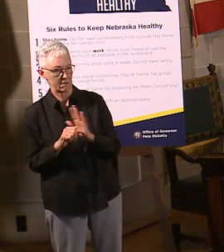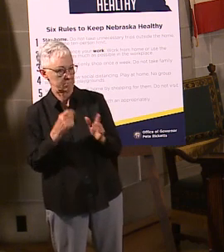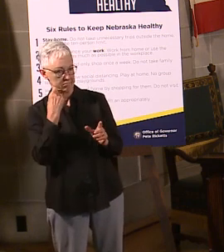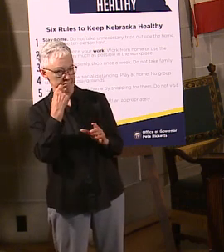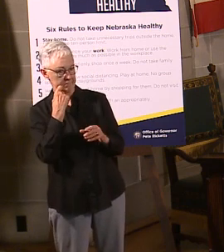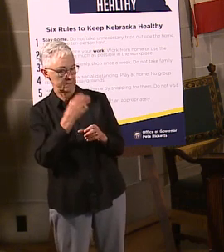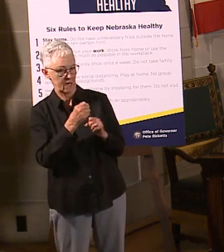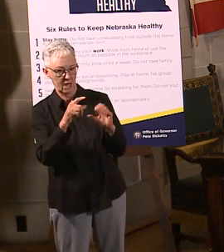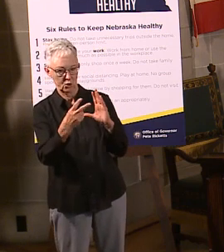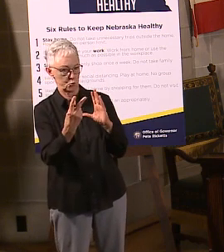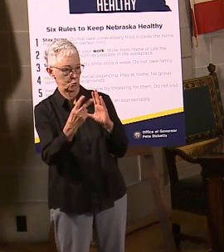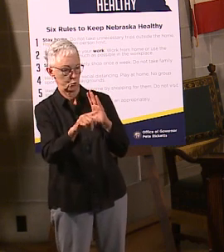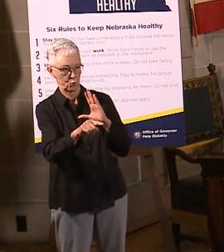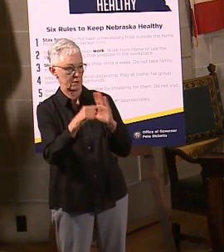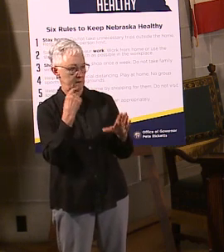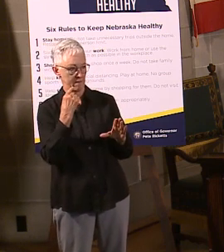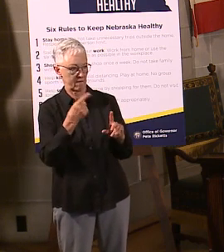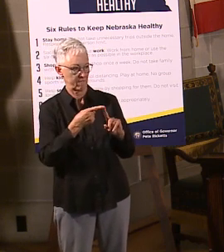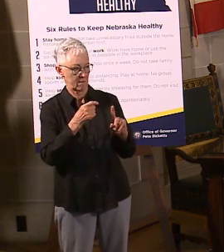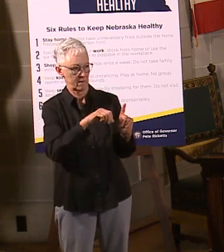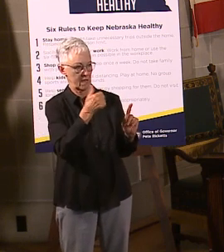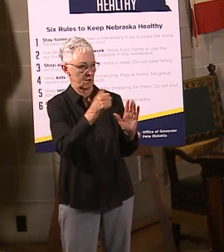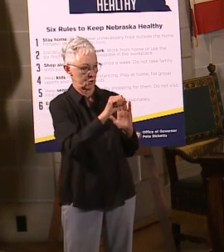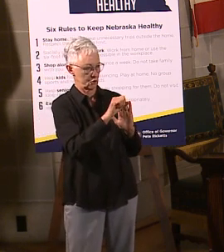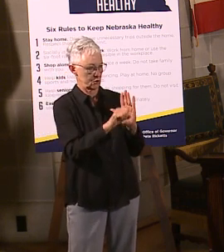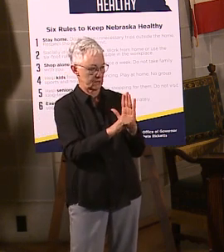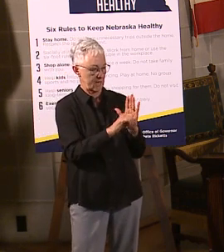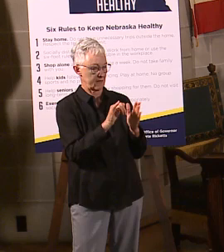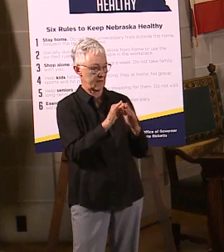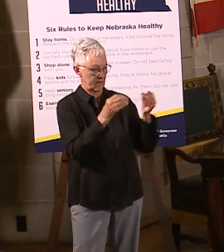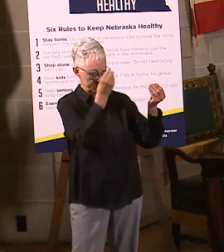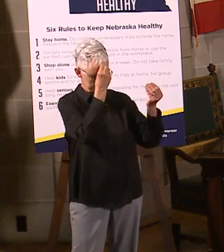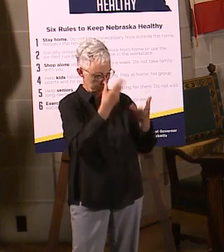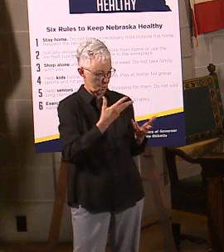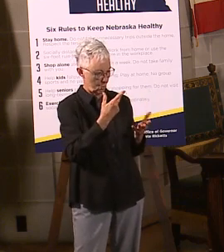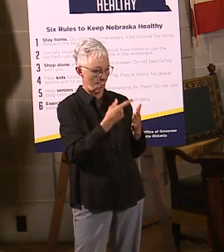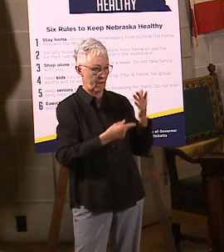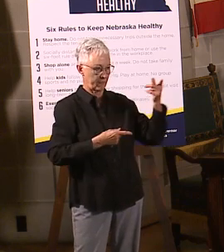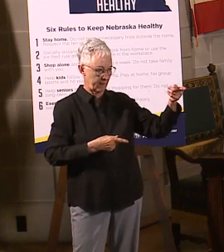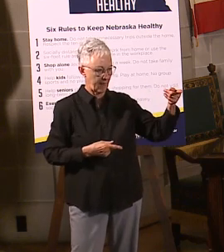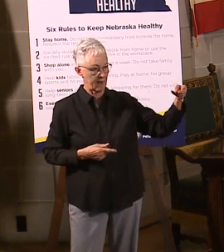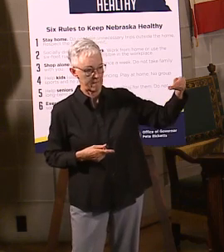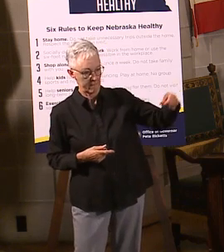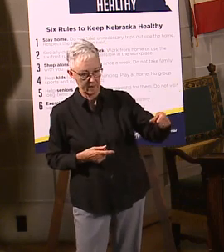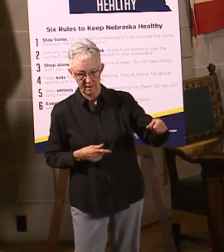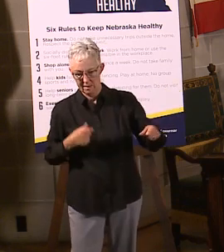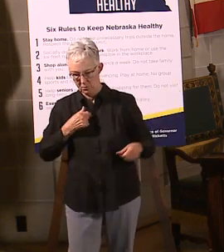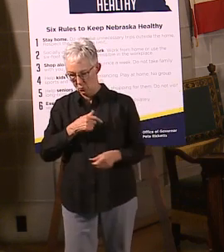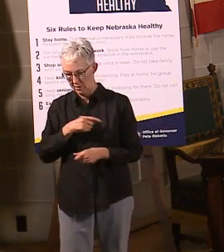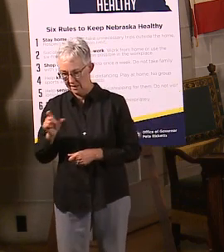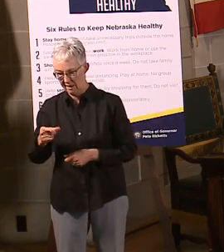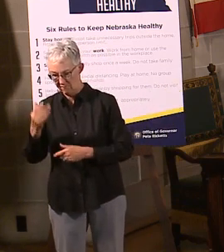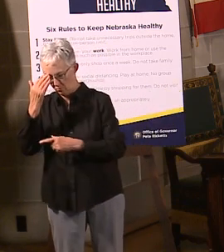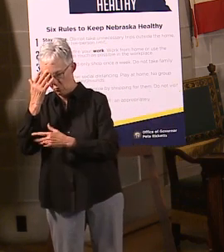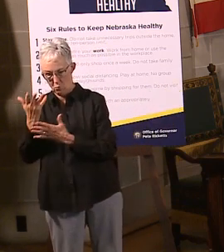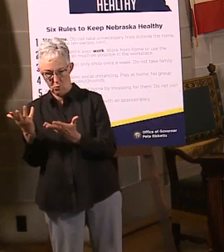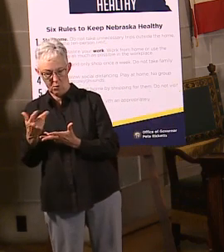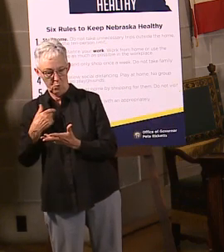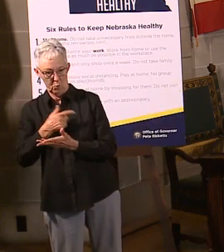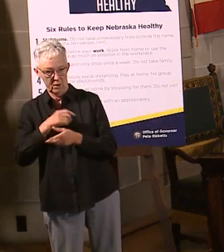about them this morning. They were other states. So we're doing some follow up with those states to try and see if we can get that information.